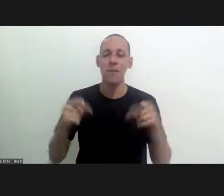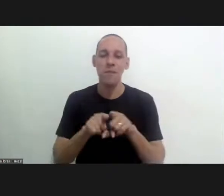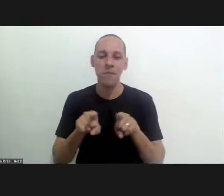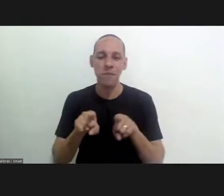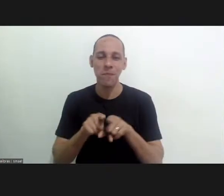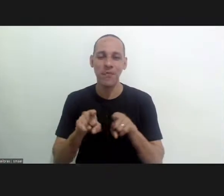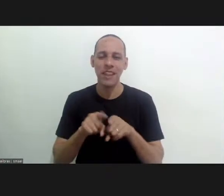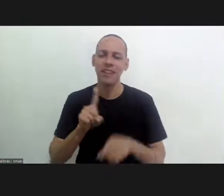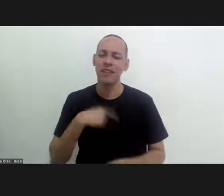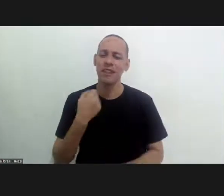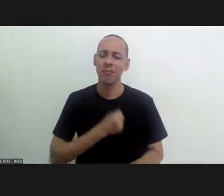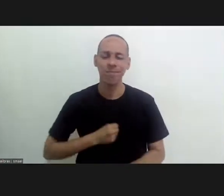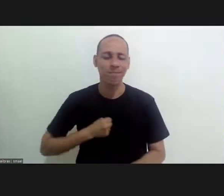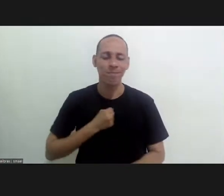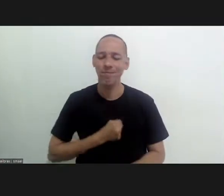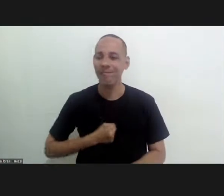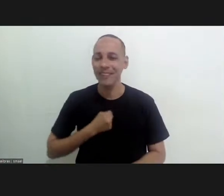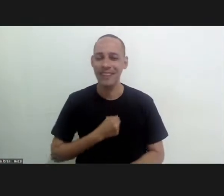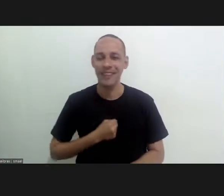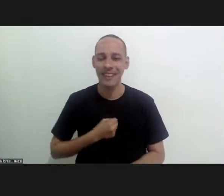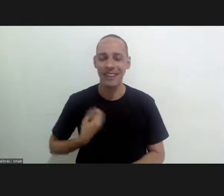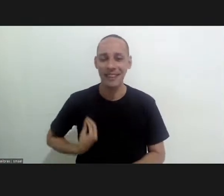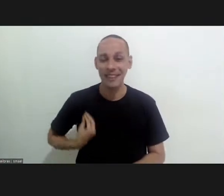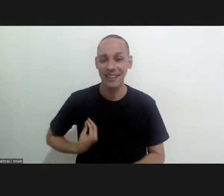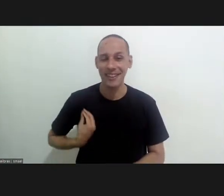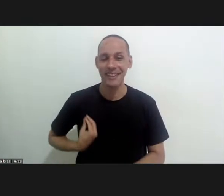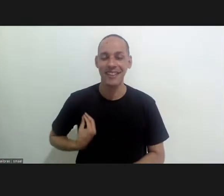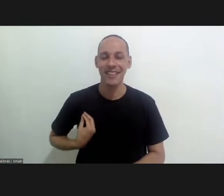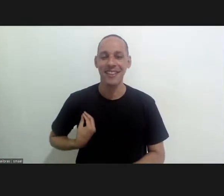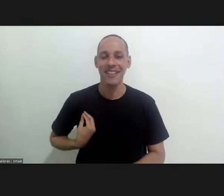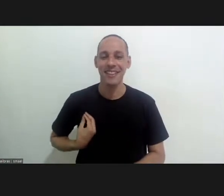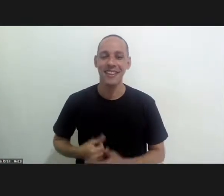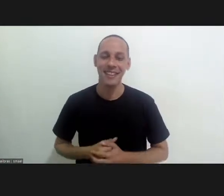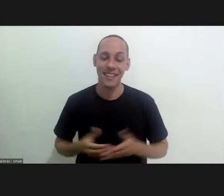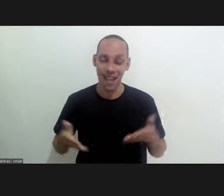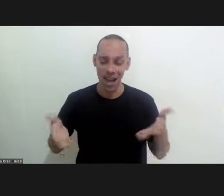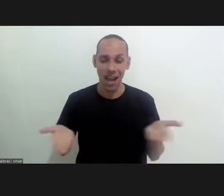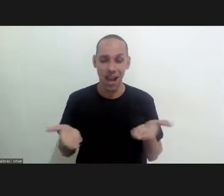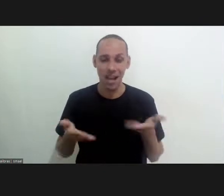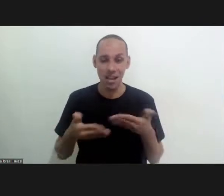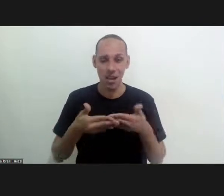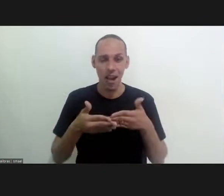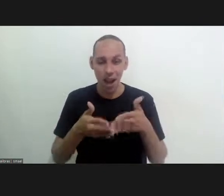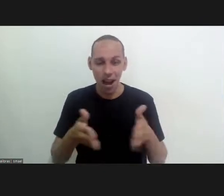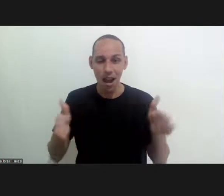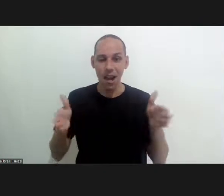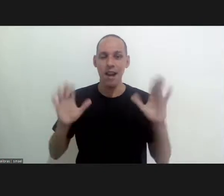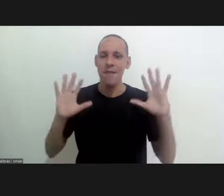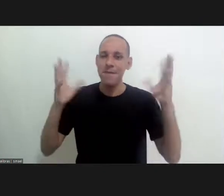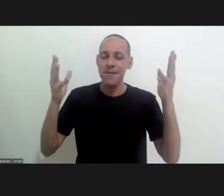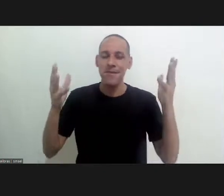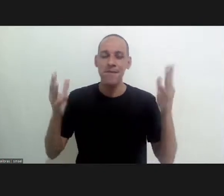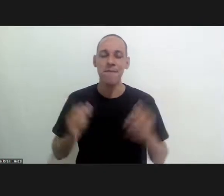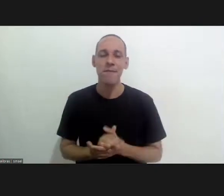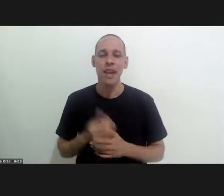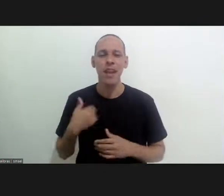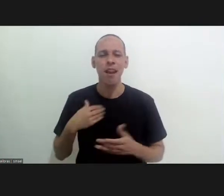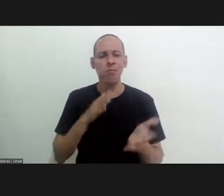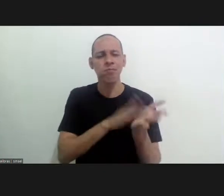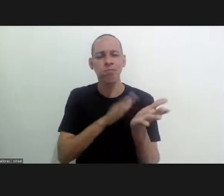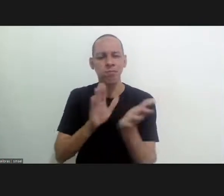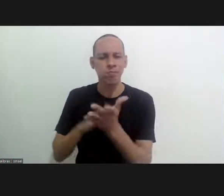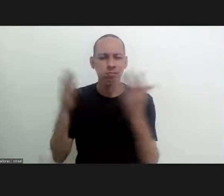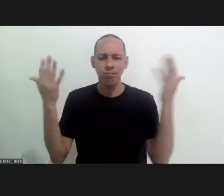public and it's a great pleasure for me to participate in the opening session of this event